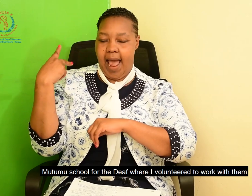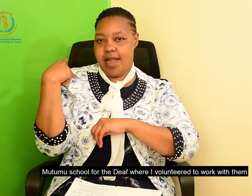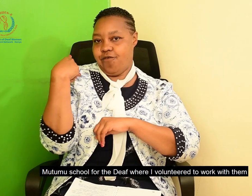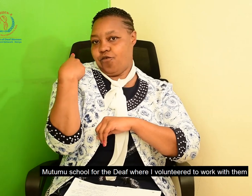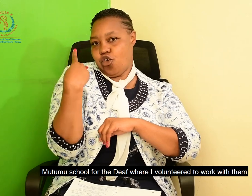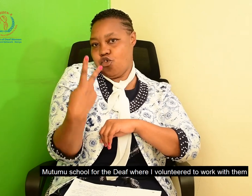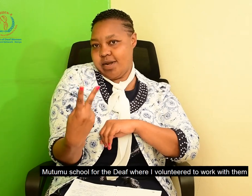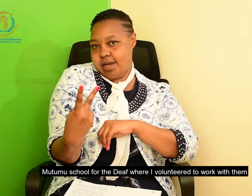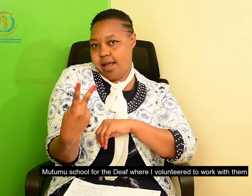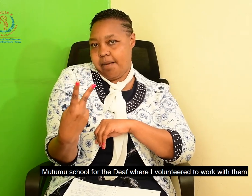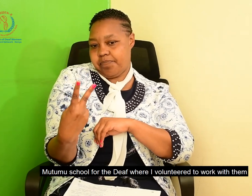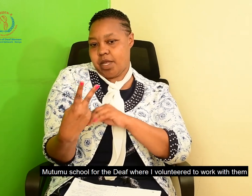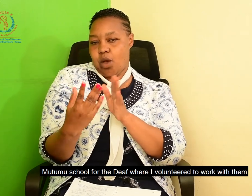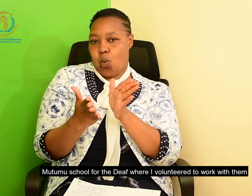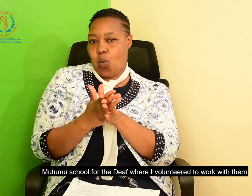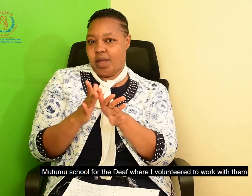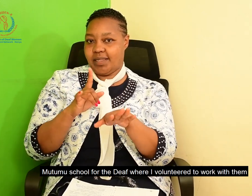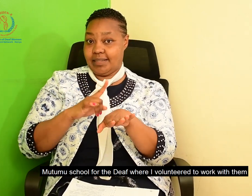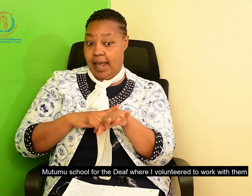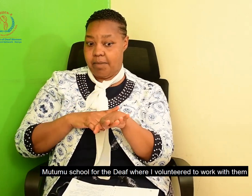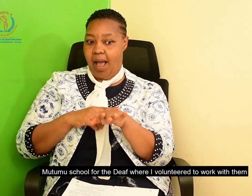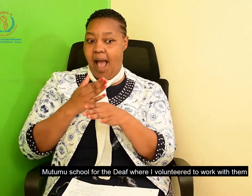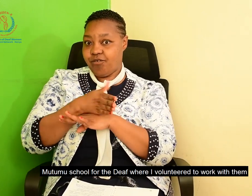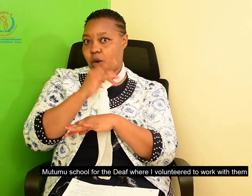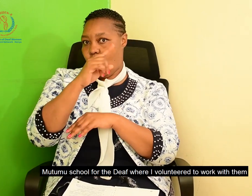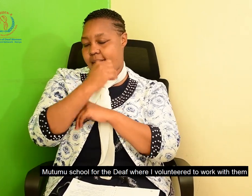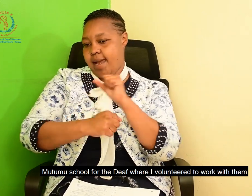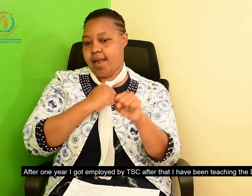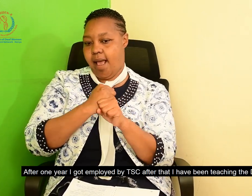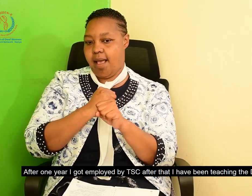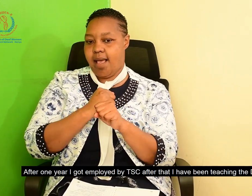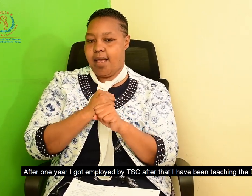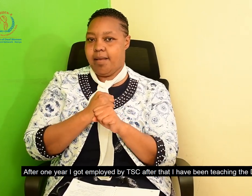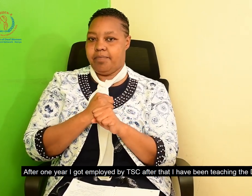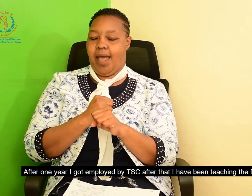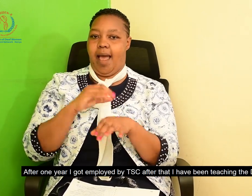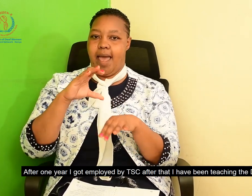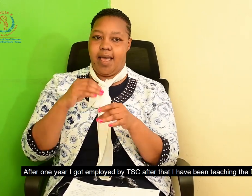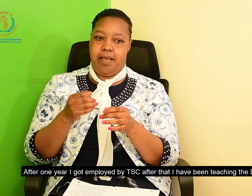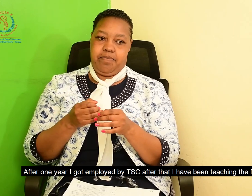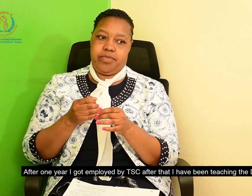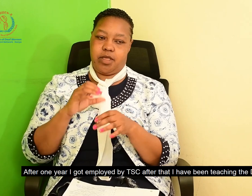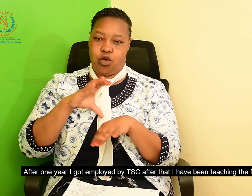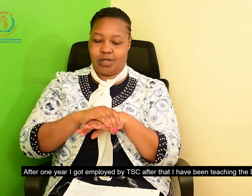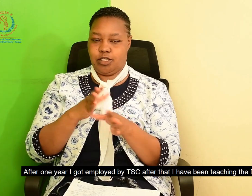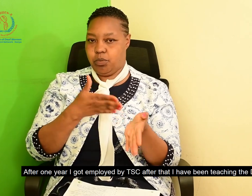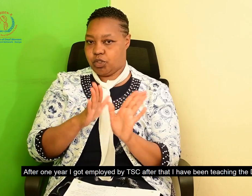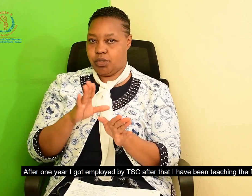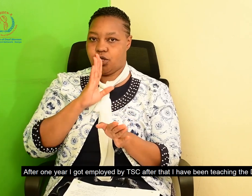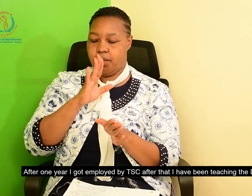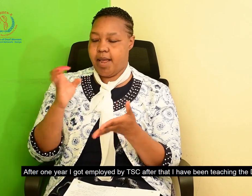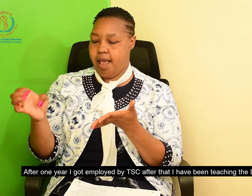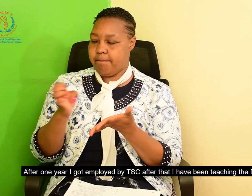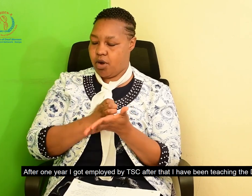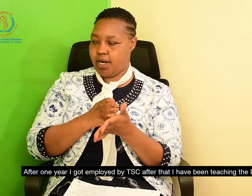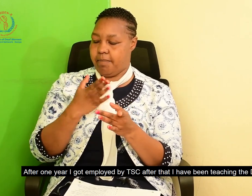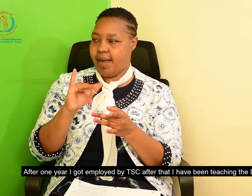for the Deaf where I volunteered to work with them. So, after a year, I was able to get an opportunity